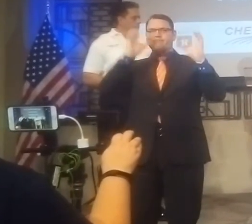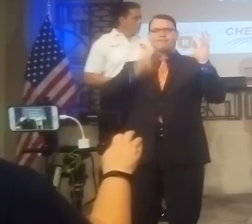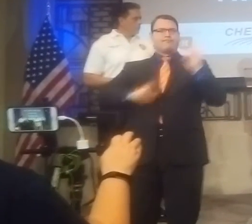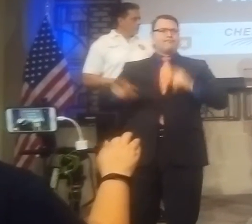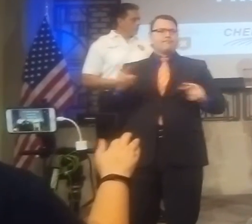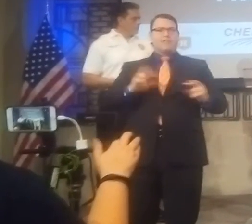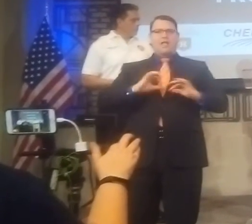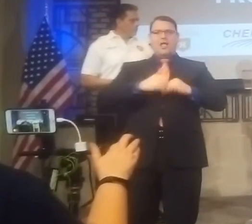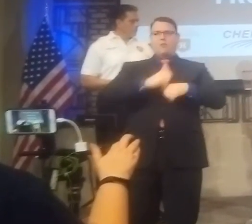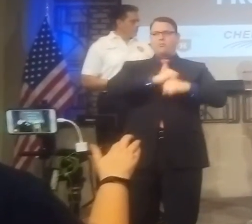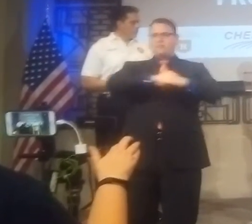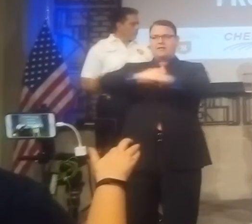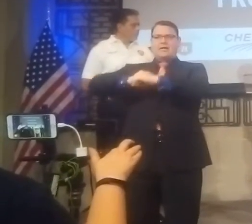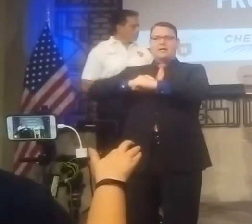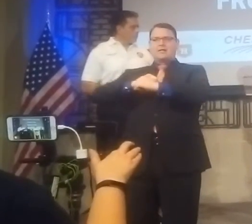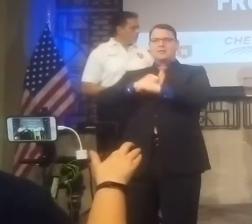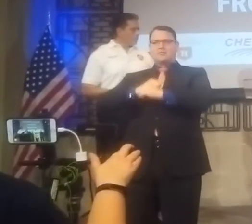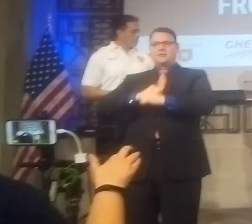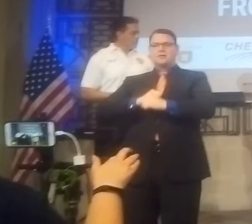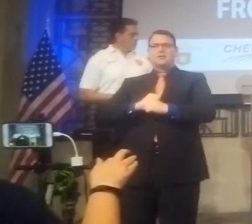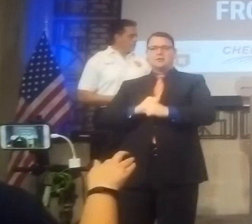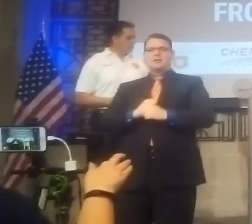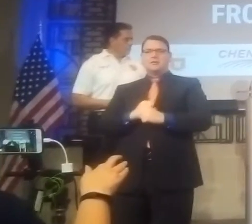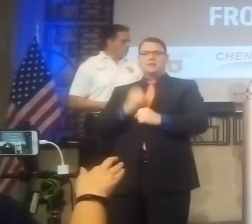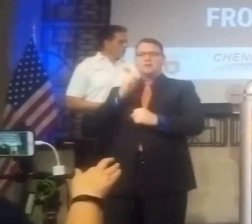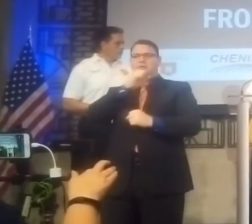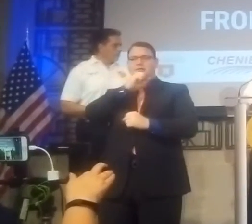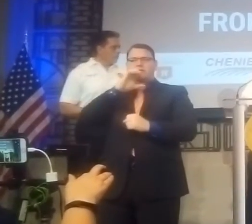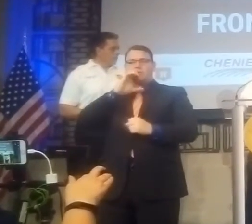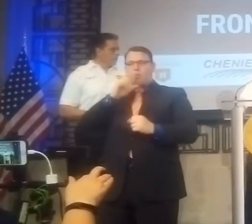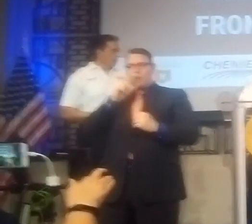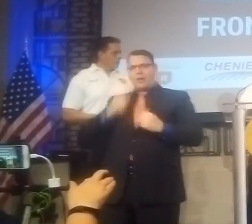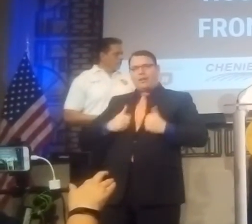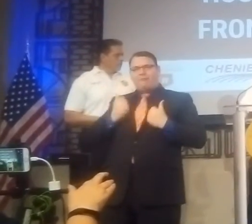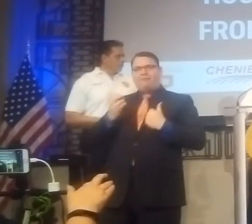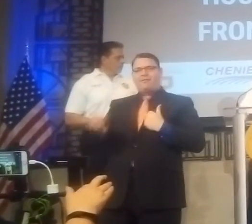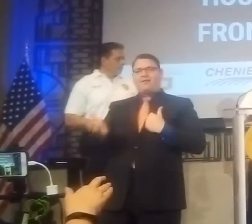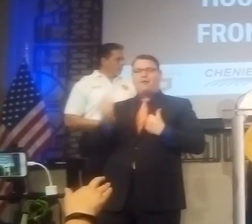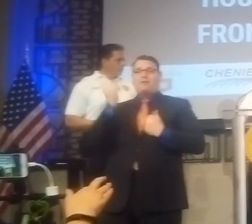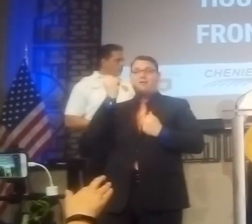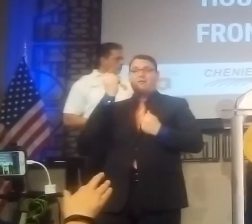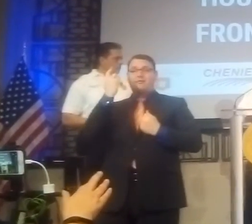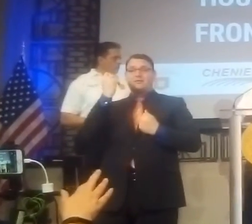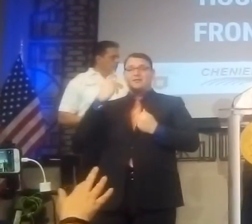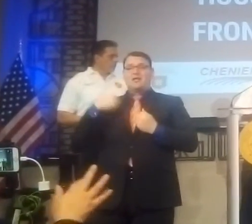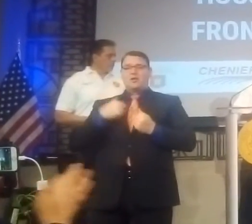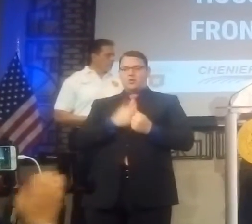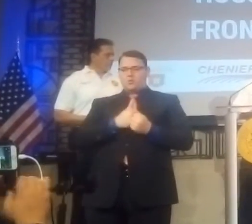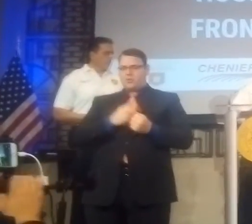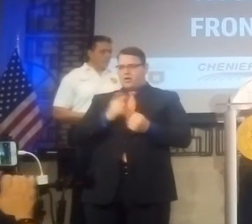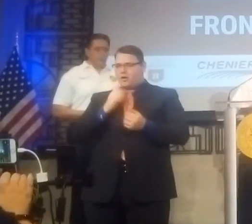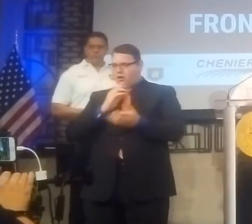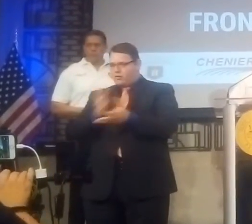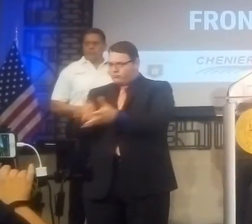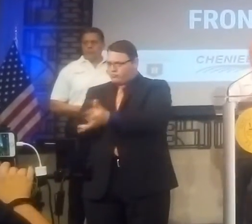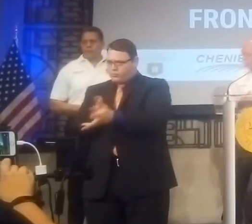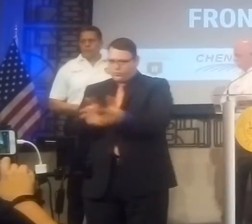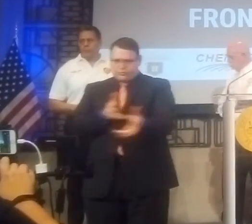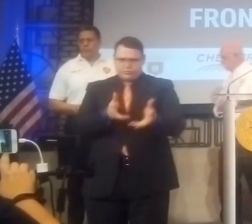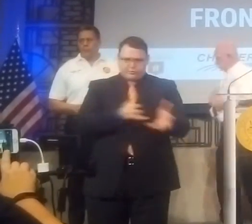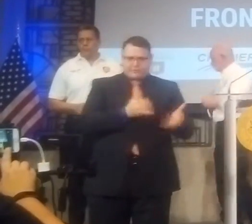residents but each location is a different challenge and we are working with them to try and minimize the risk of the residents.